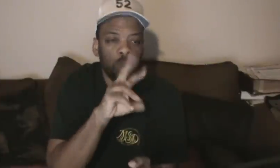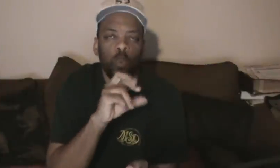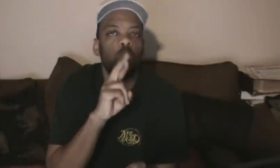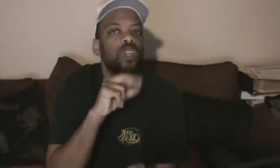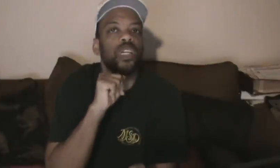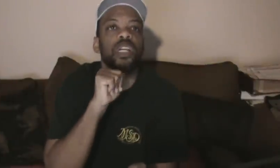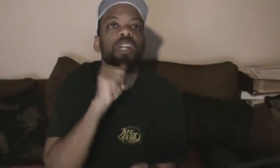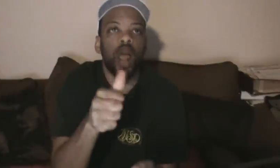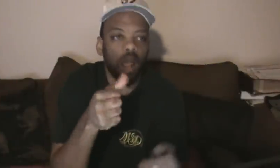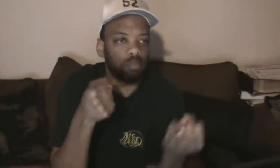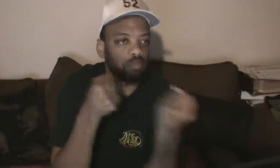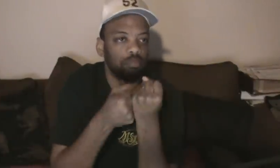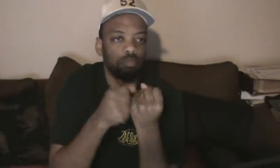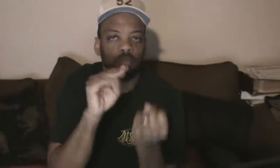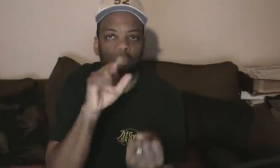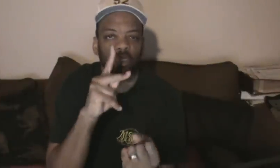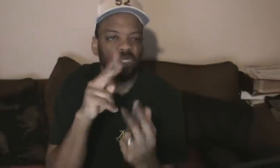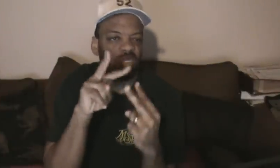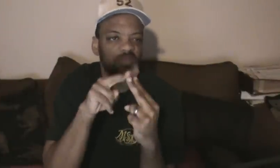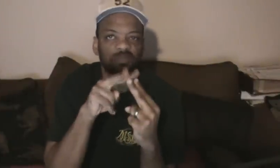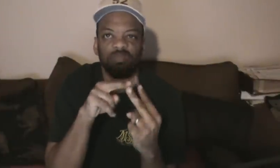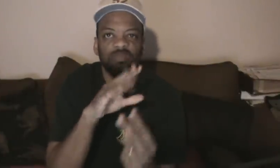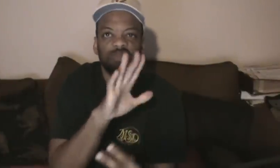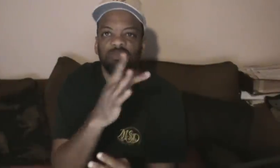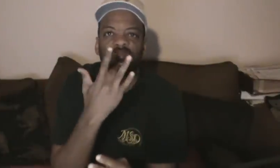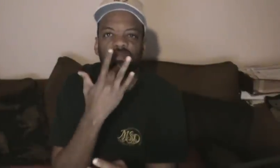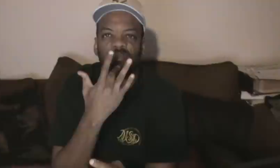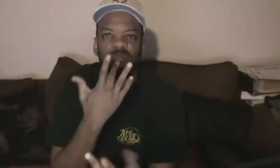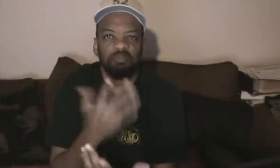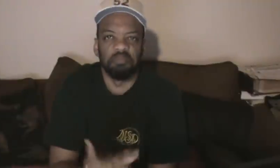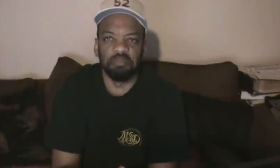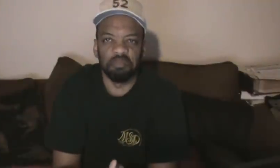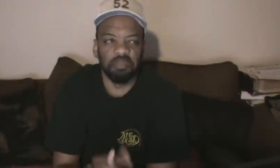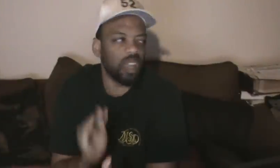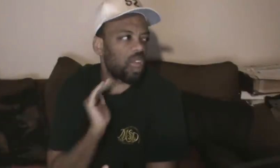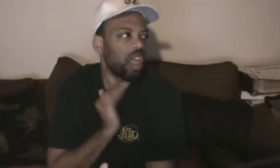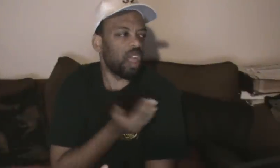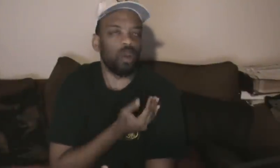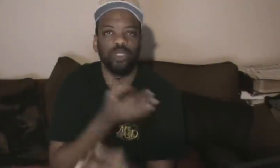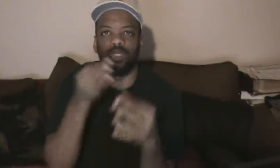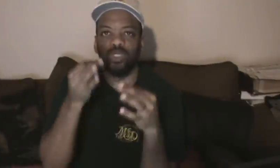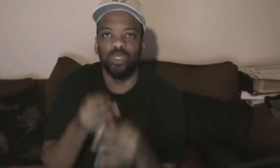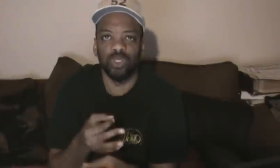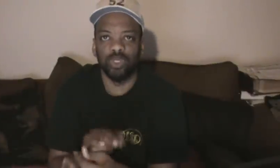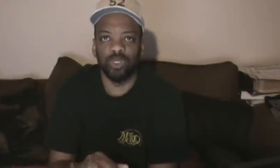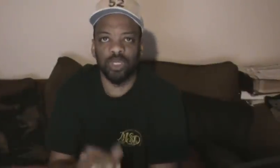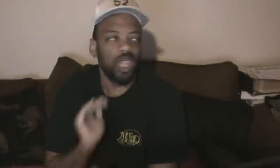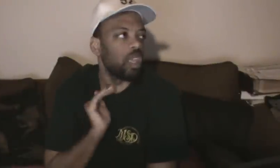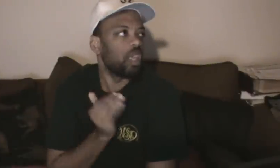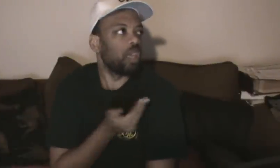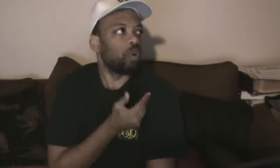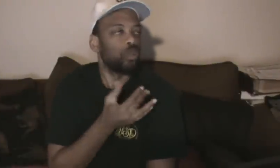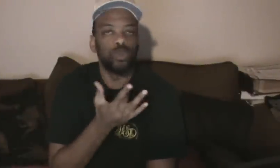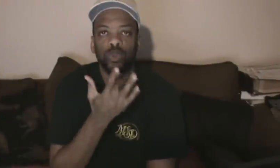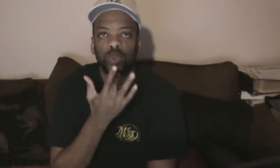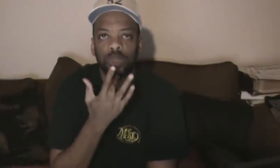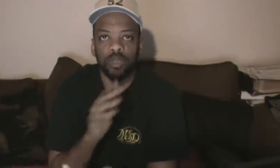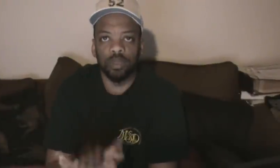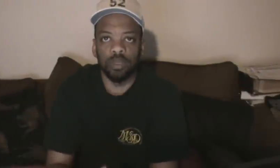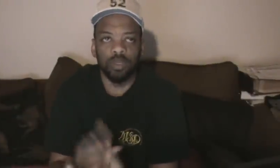Right now, Petco is trying to sell off its inventory as the staff prepares for the store to go out of business. A manager there told KRCG13 that the